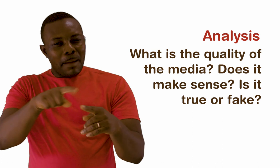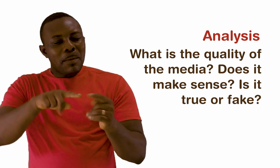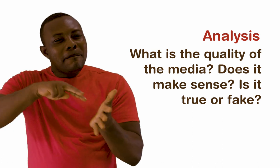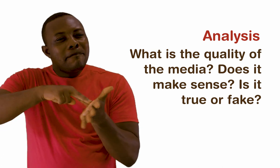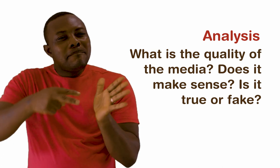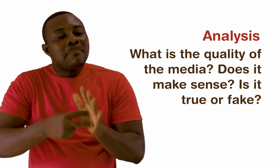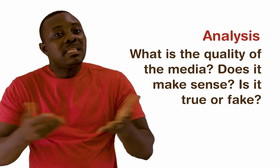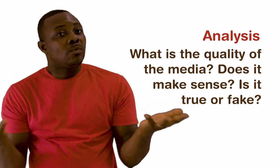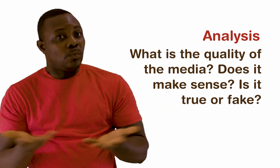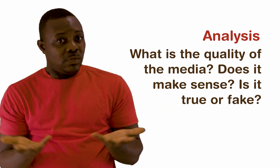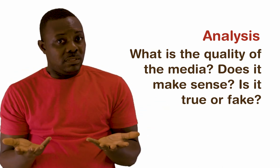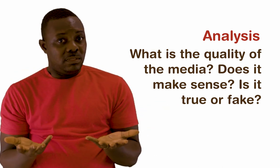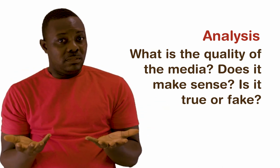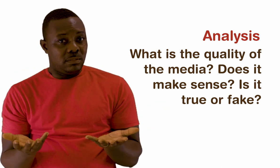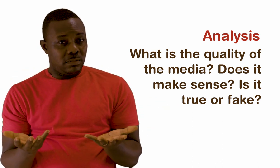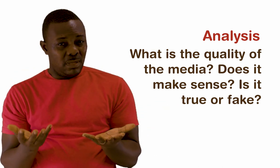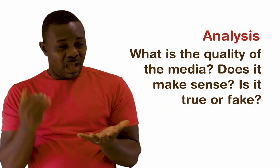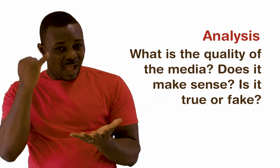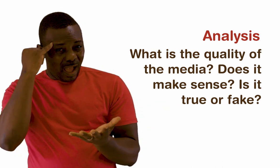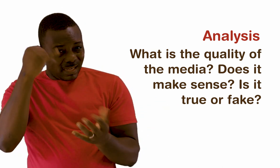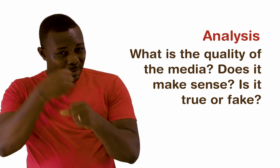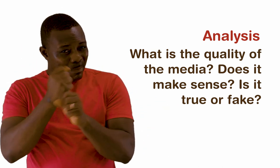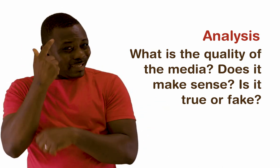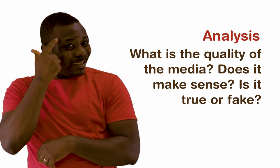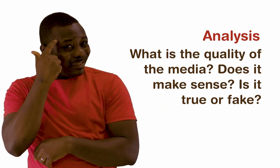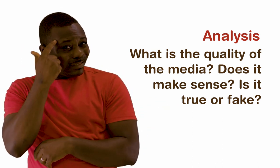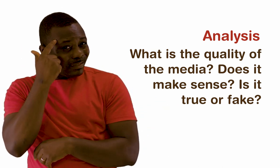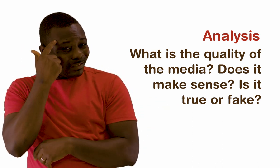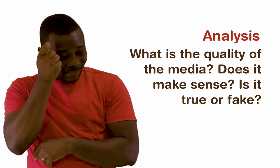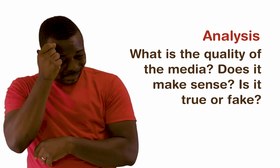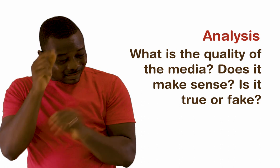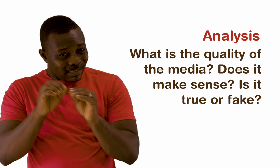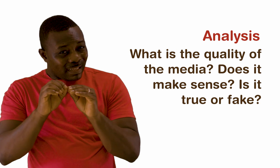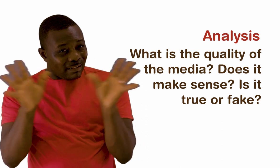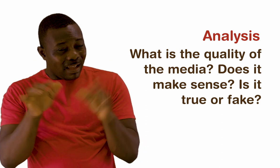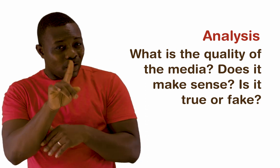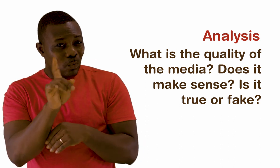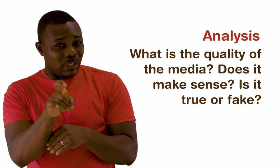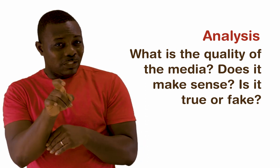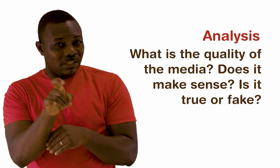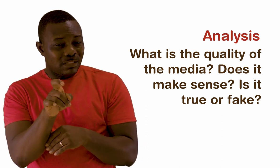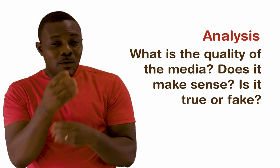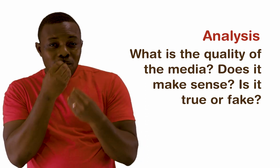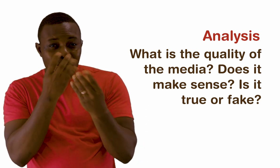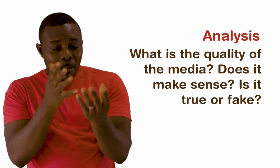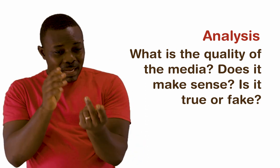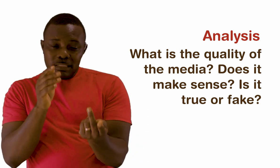Do the ideas presented make sense? Are they understandable? In short, do we think the story is true or